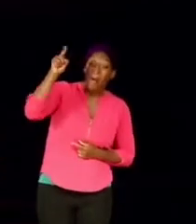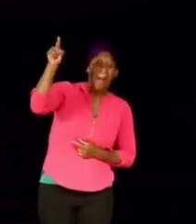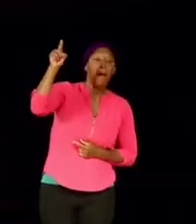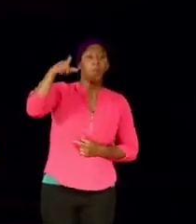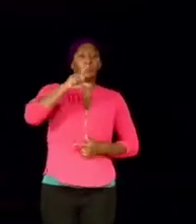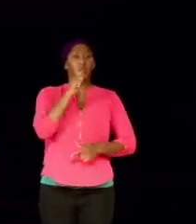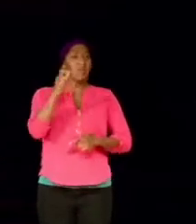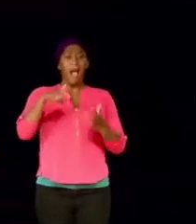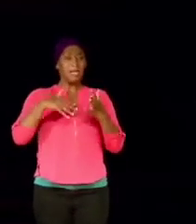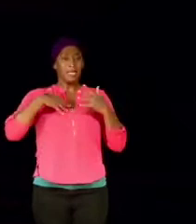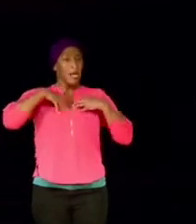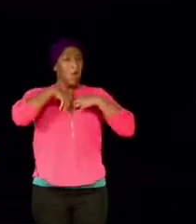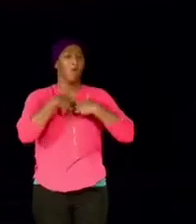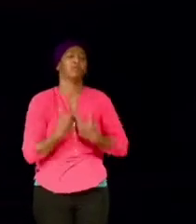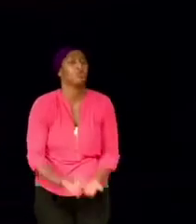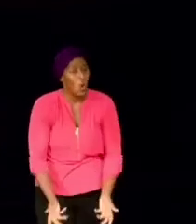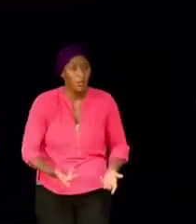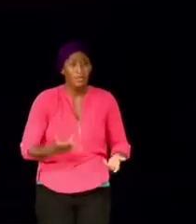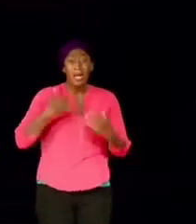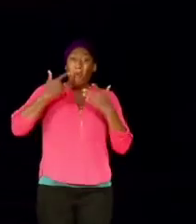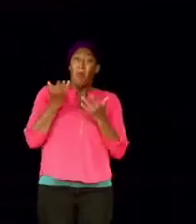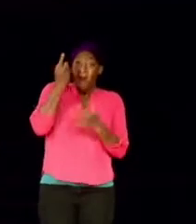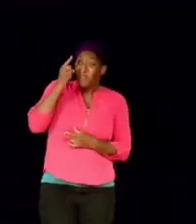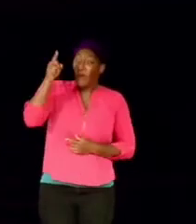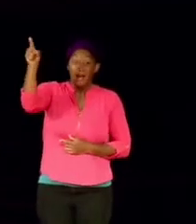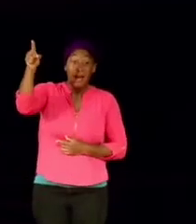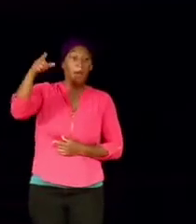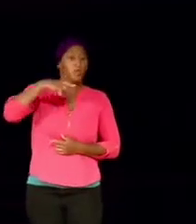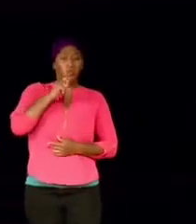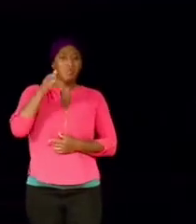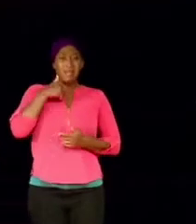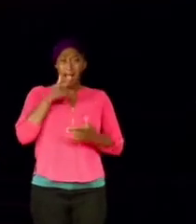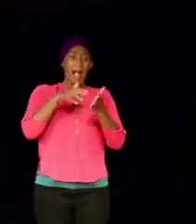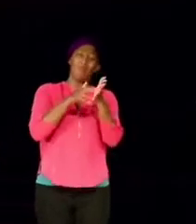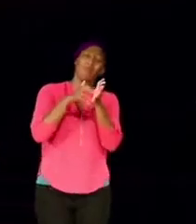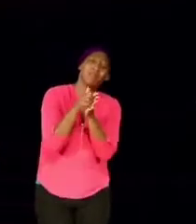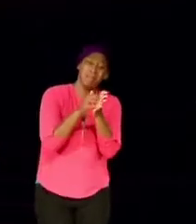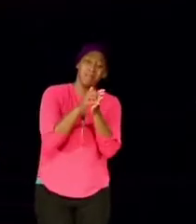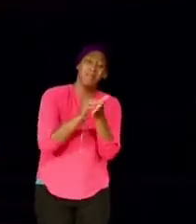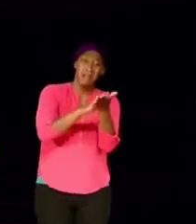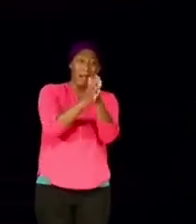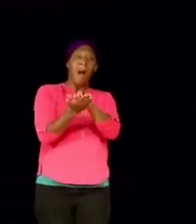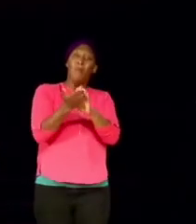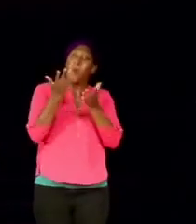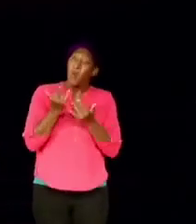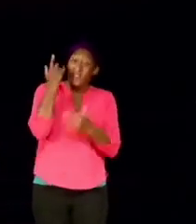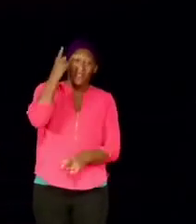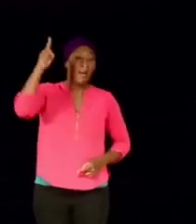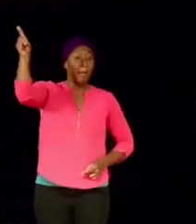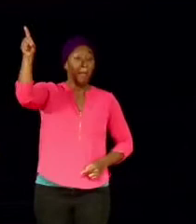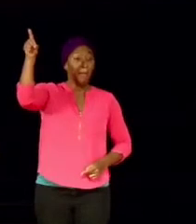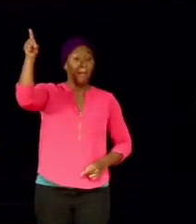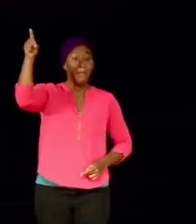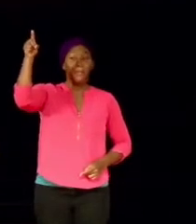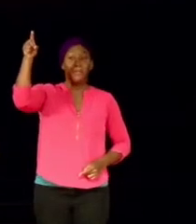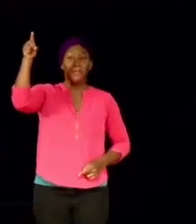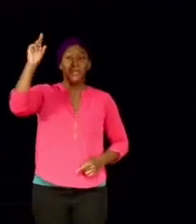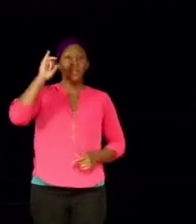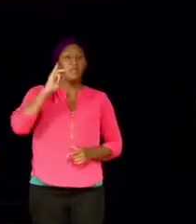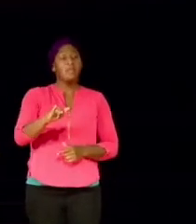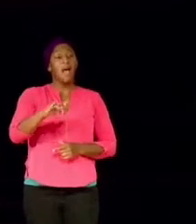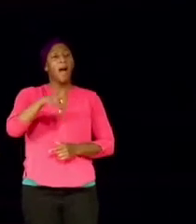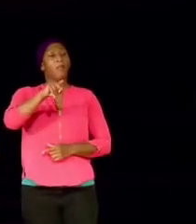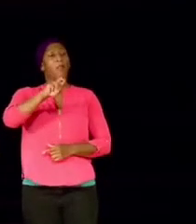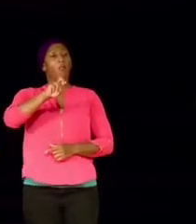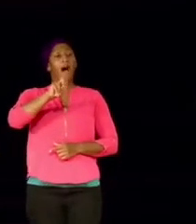worn down, wait on him. Don't get weakened, wait on them. That Proverbs